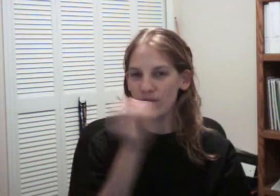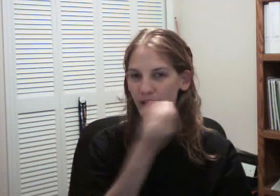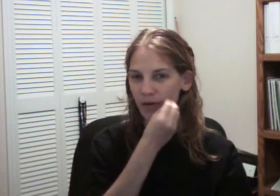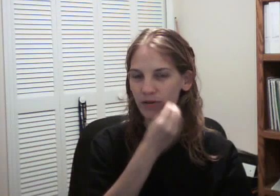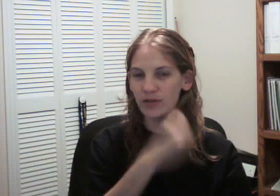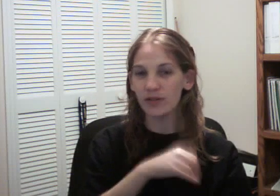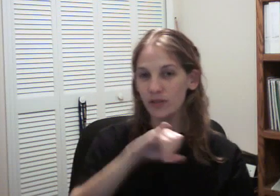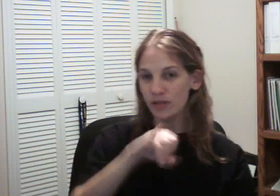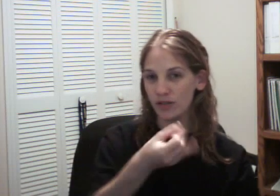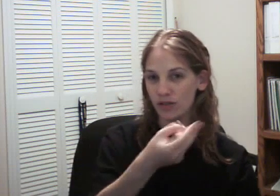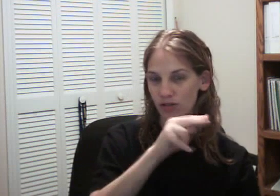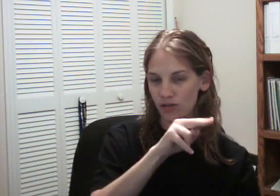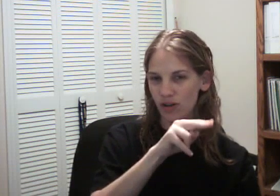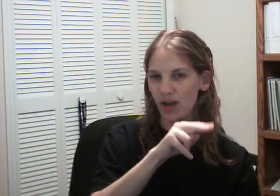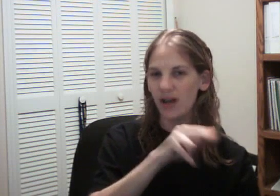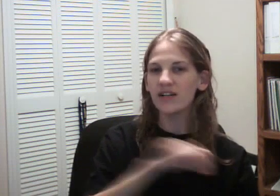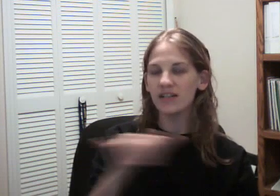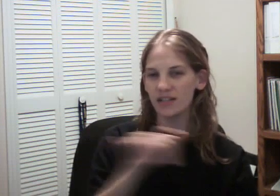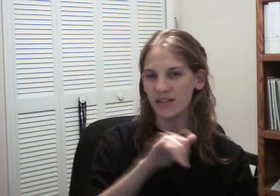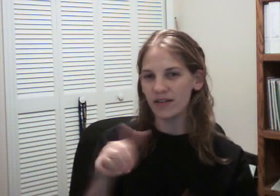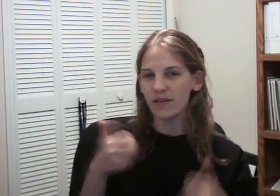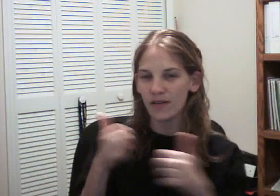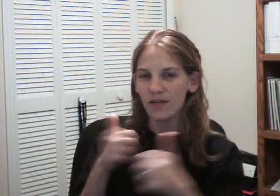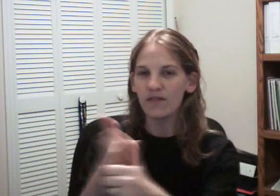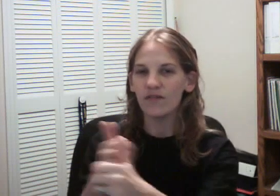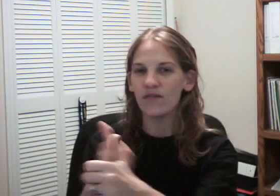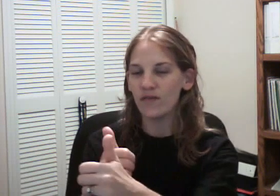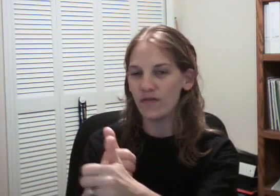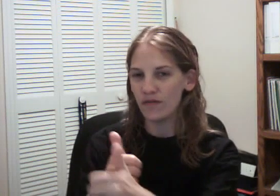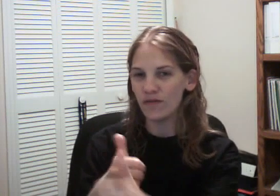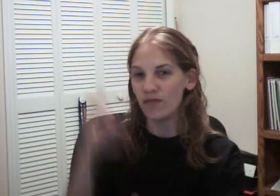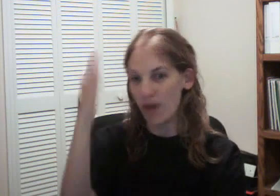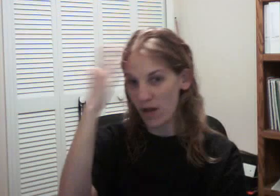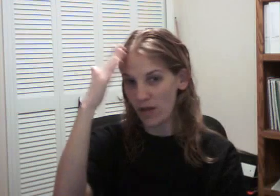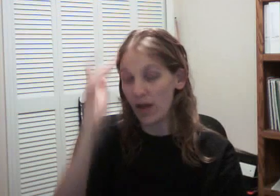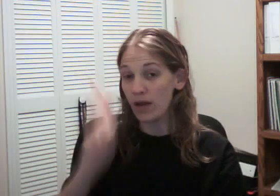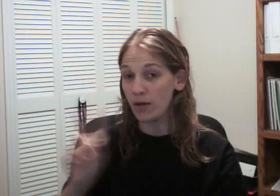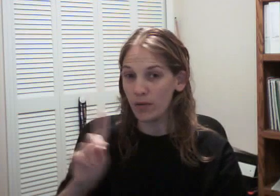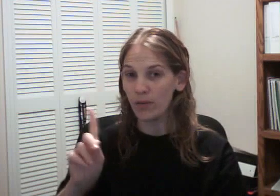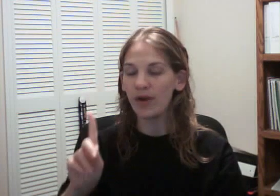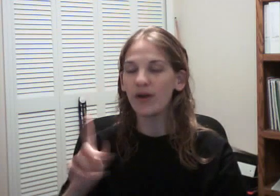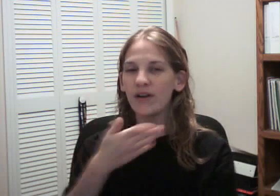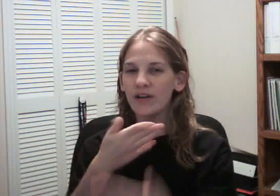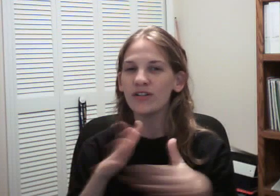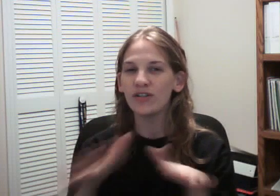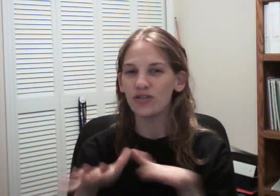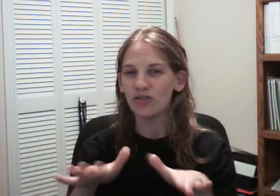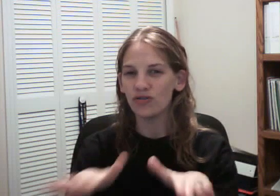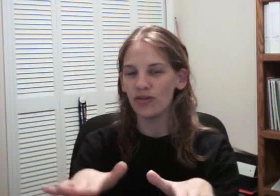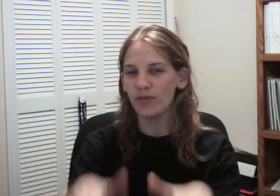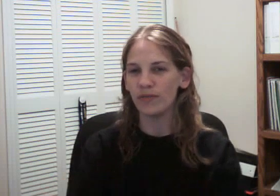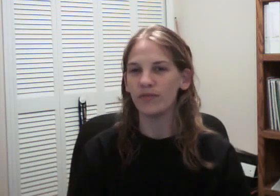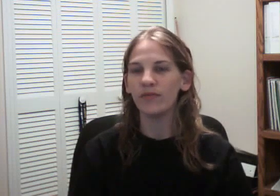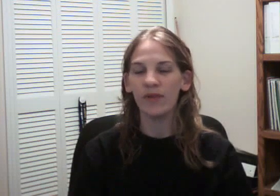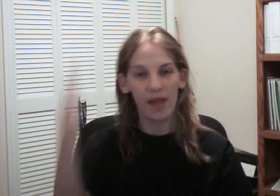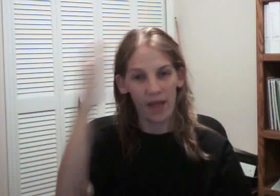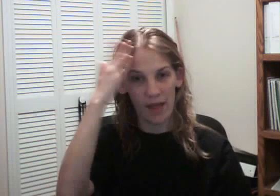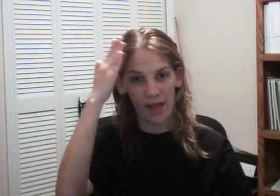hat jumped across the stream on three flat rocks. John ran to the